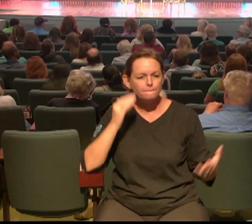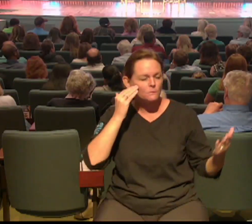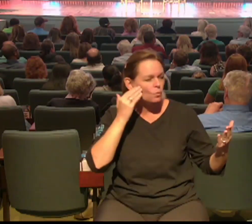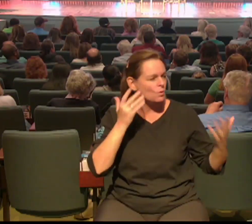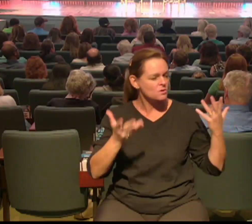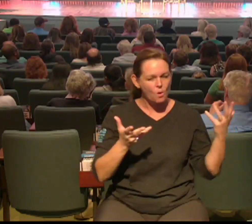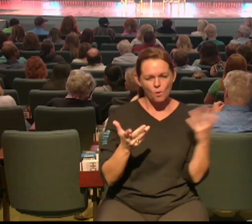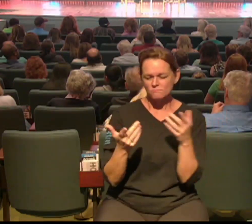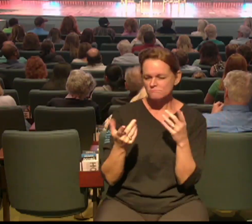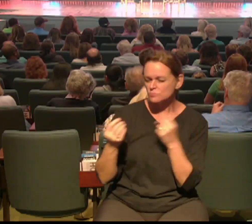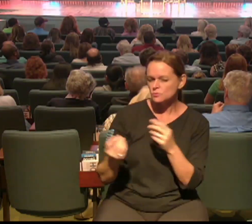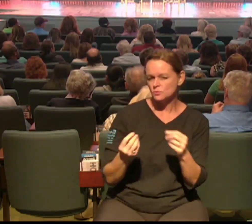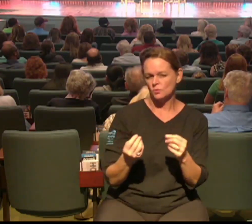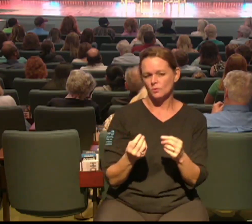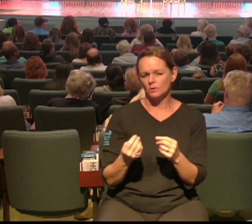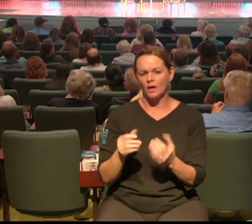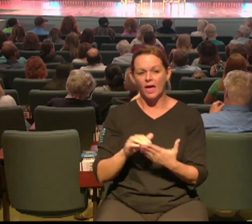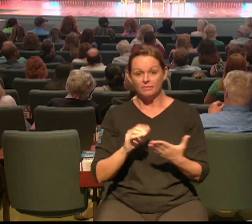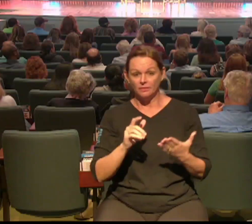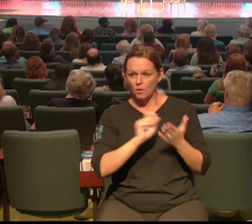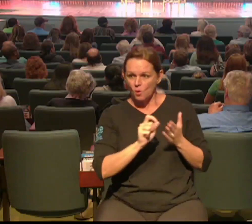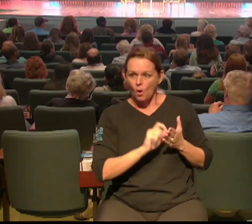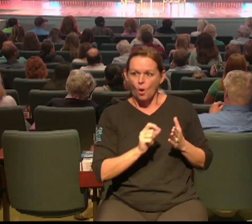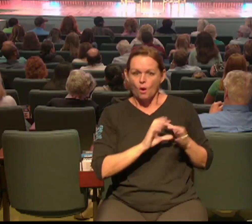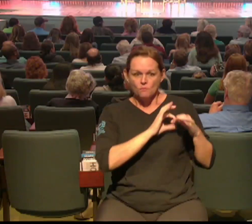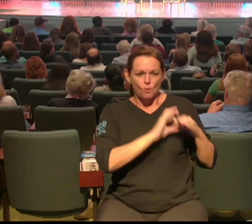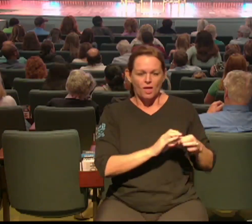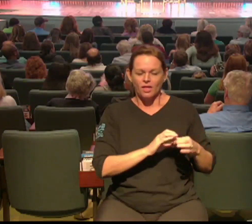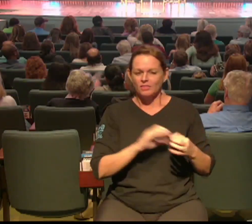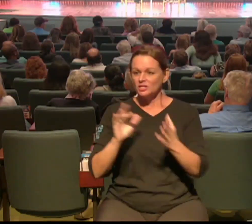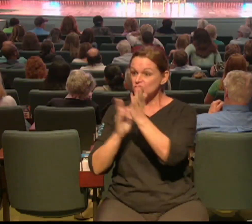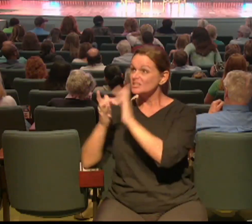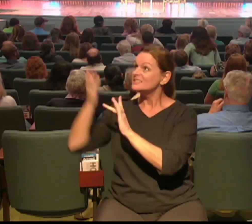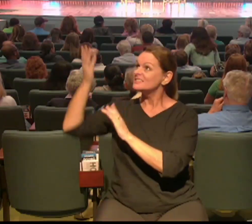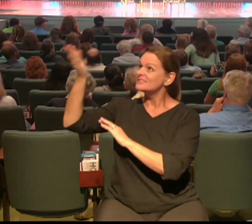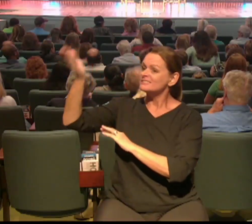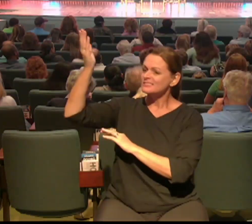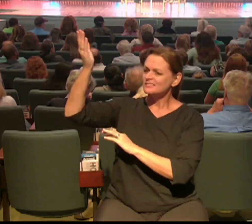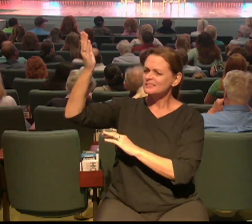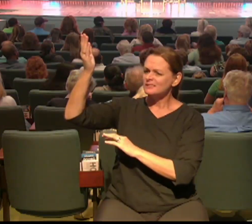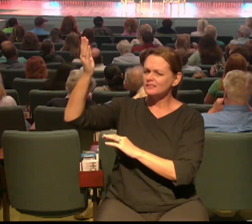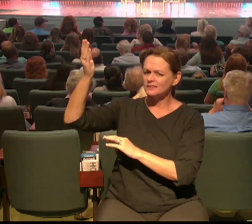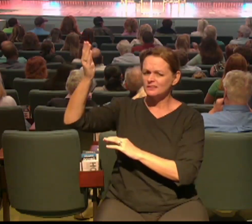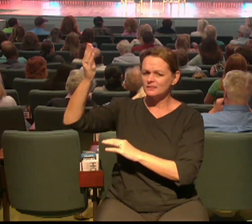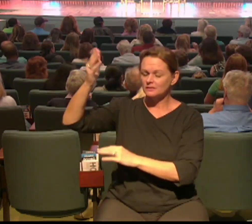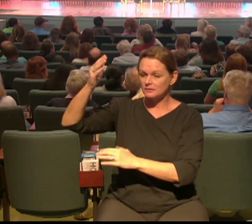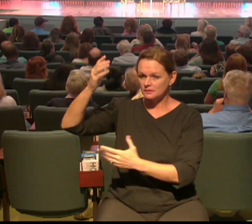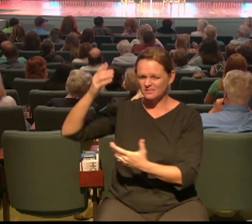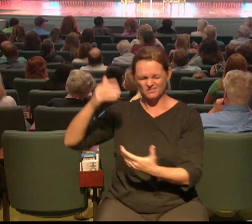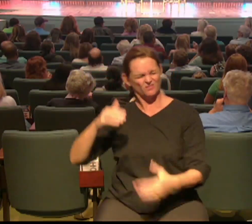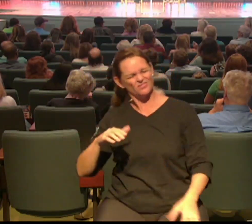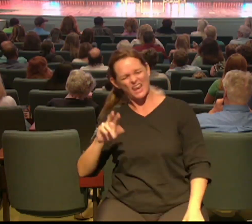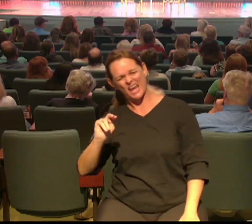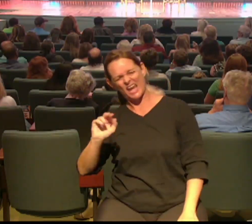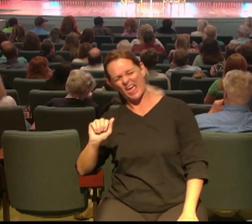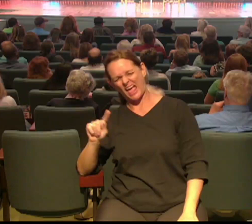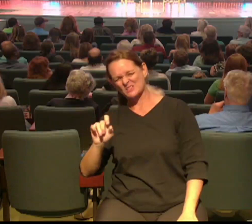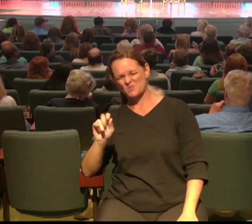the prophets also wrote Jesus of Nazareth the son of Joseph and then Philip goes Nazareth can anything good come from